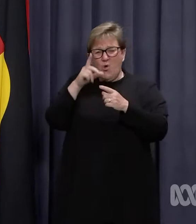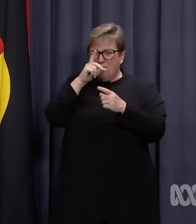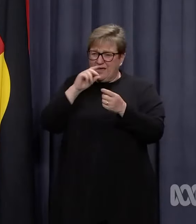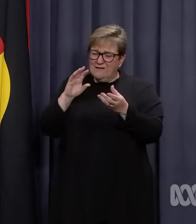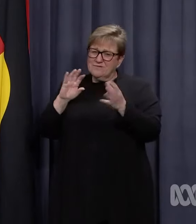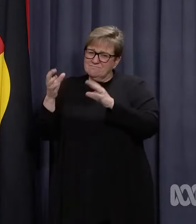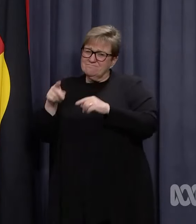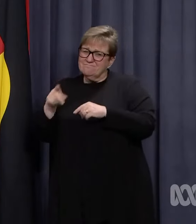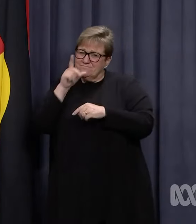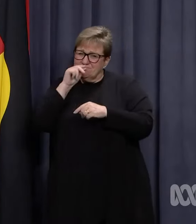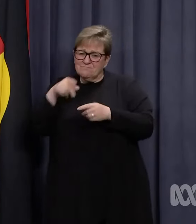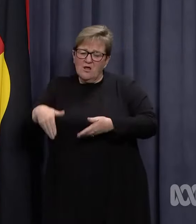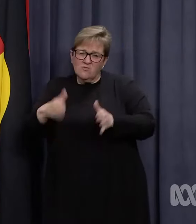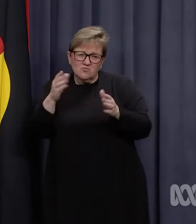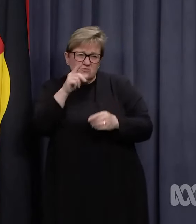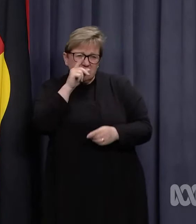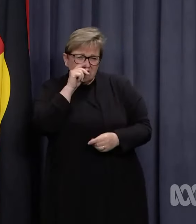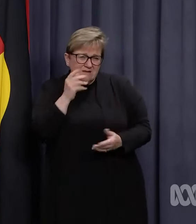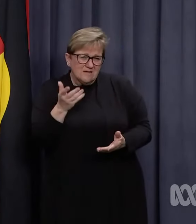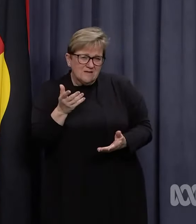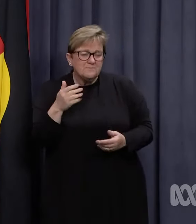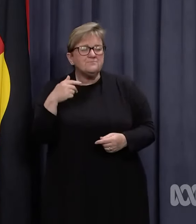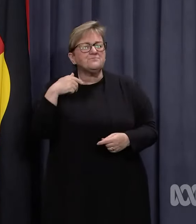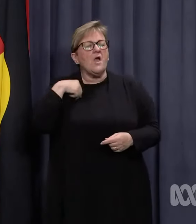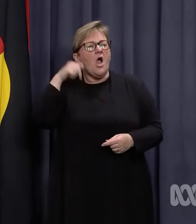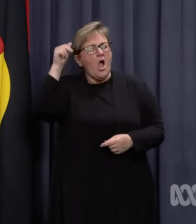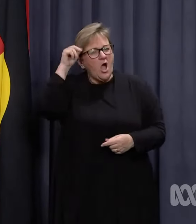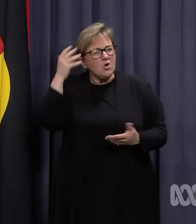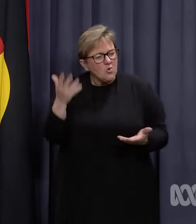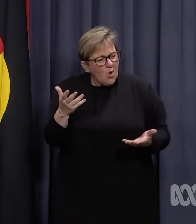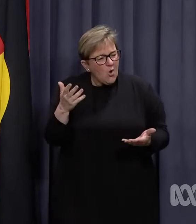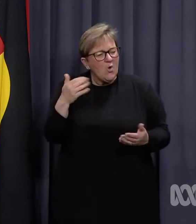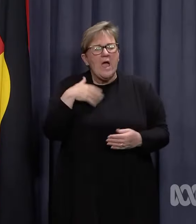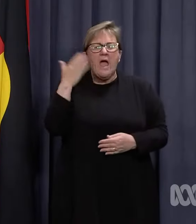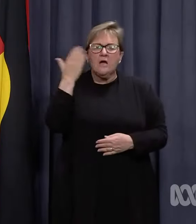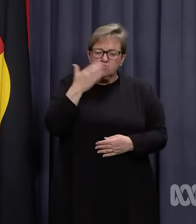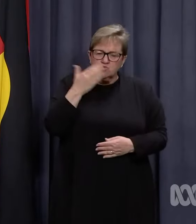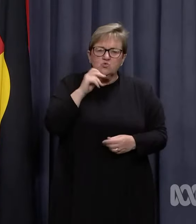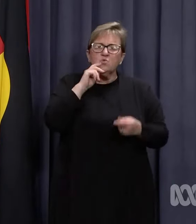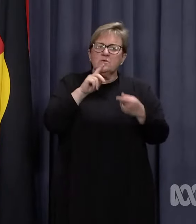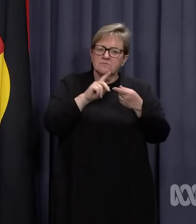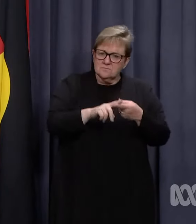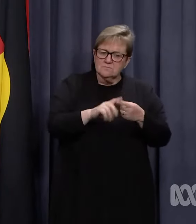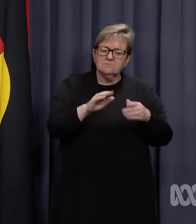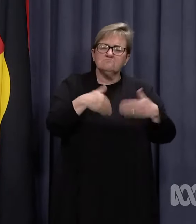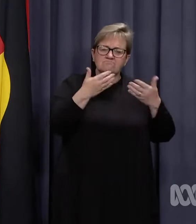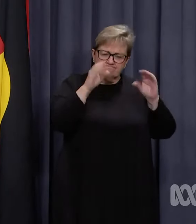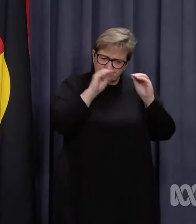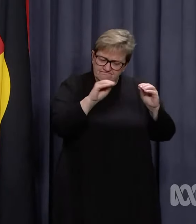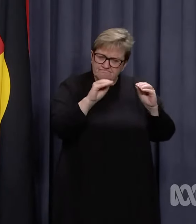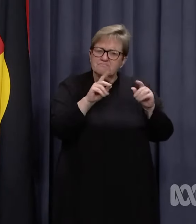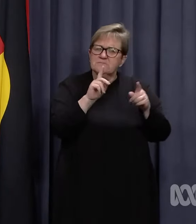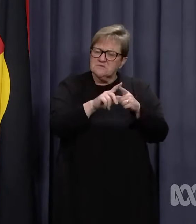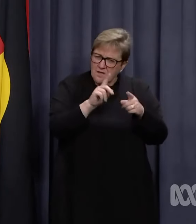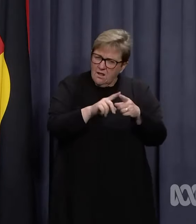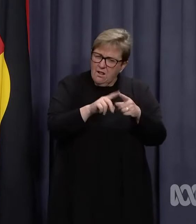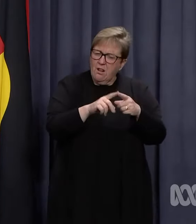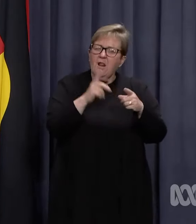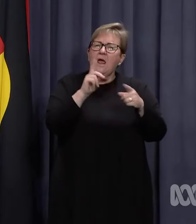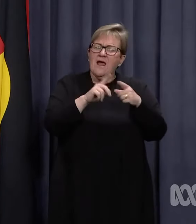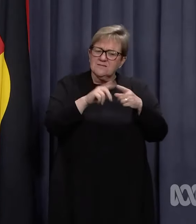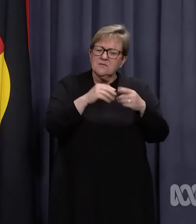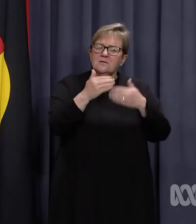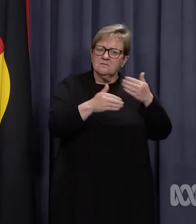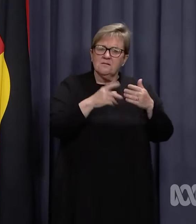and their streets. I know that our schools will continue to deliver that education and continue